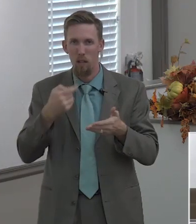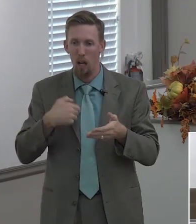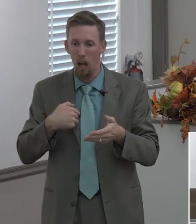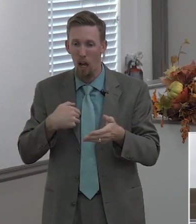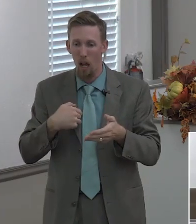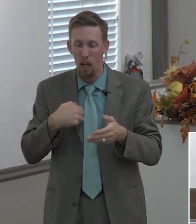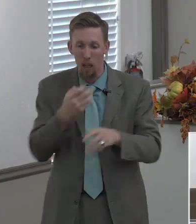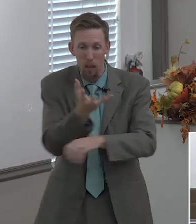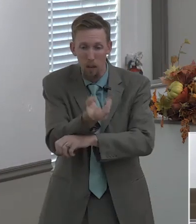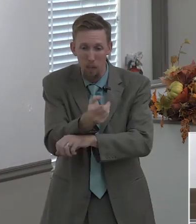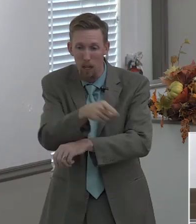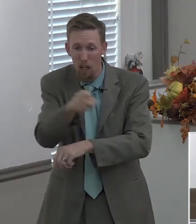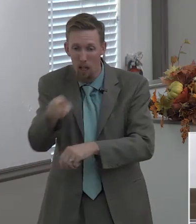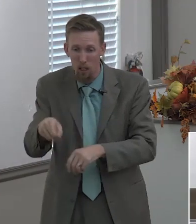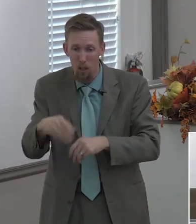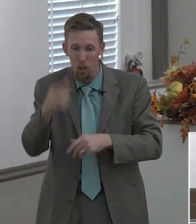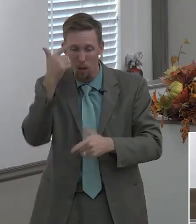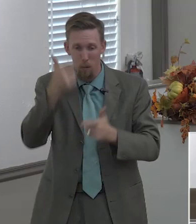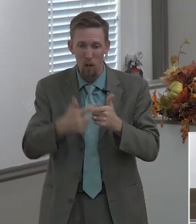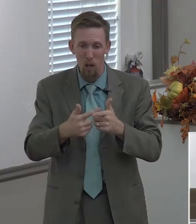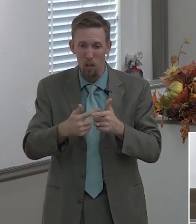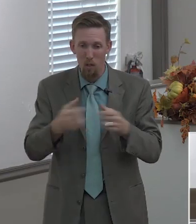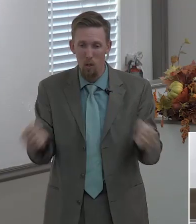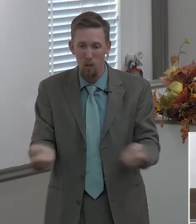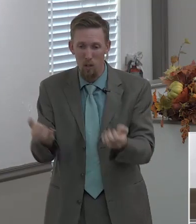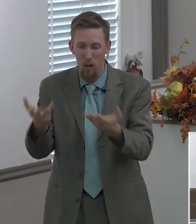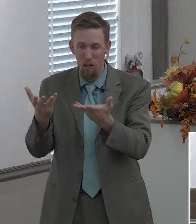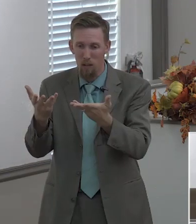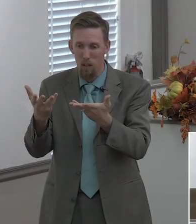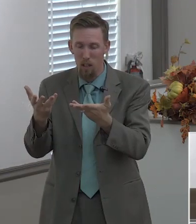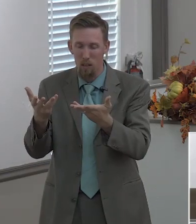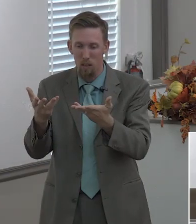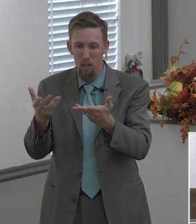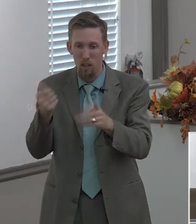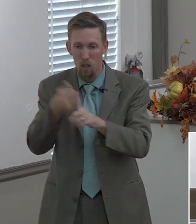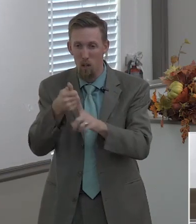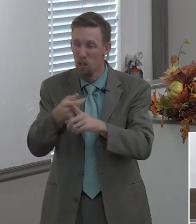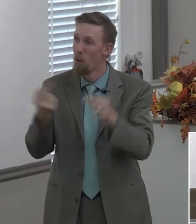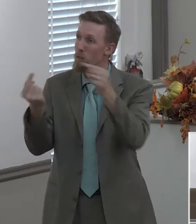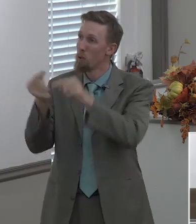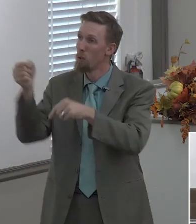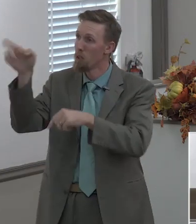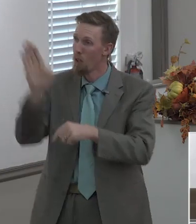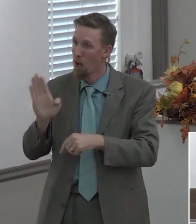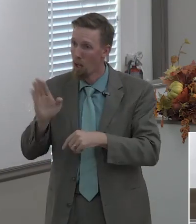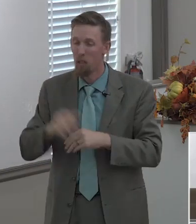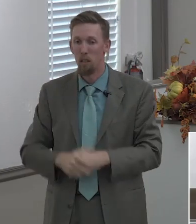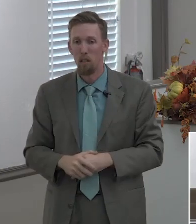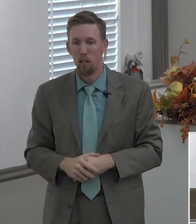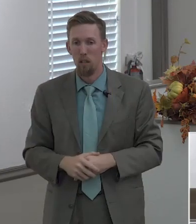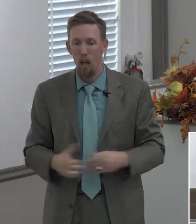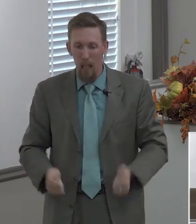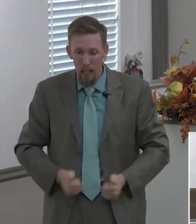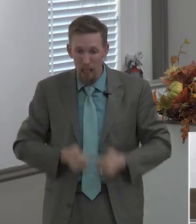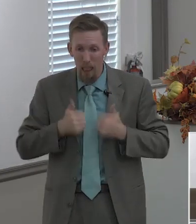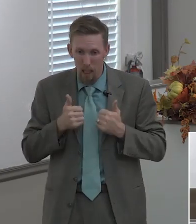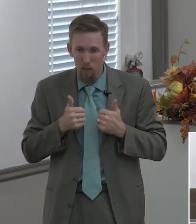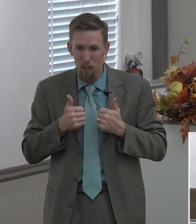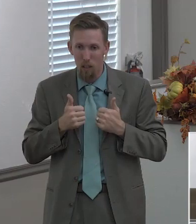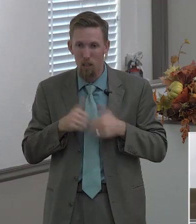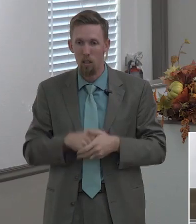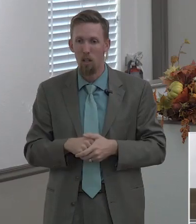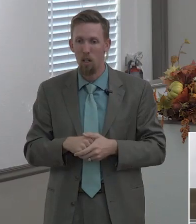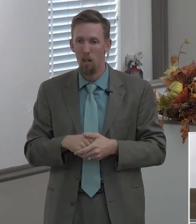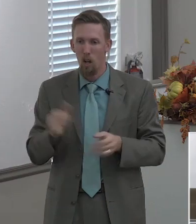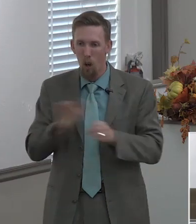by the mercies of god that you present yourself a living sacrifice dead sacrifices can't do anything a living sacrifice